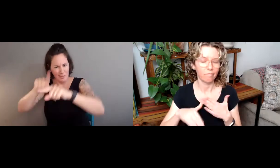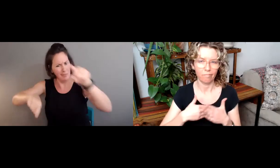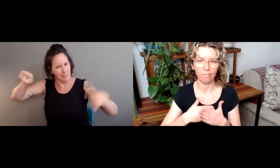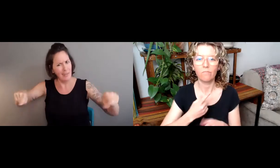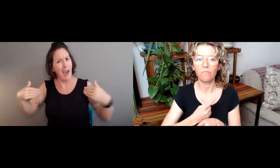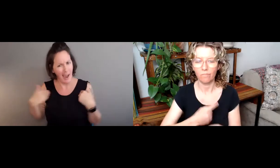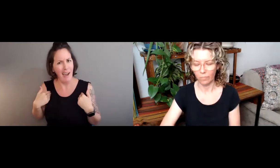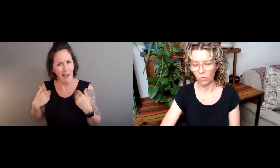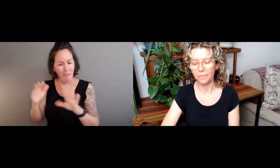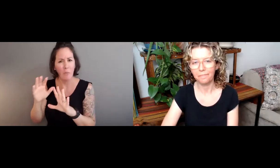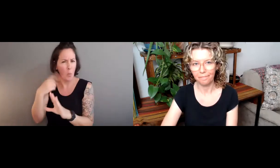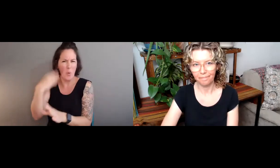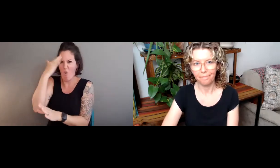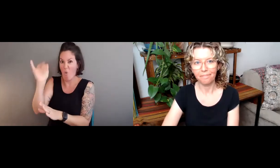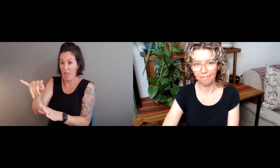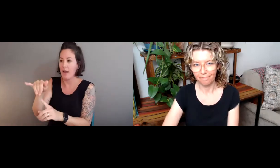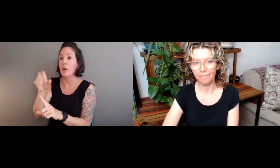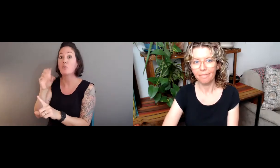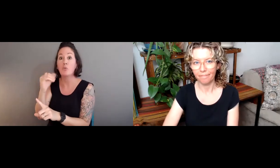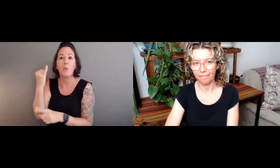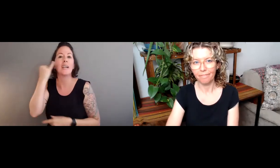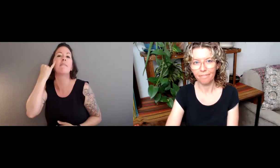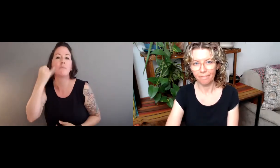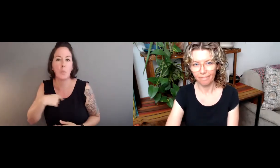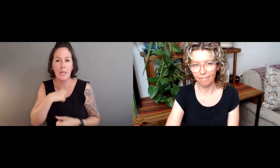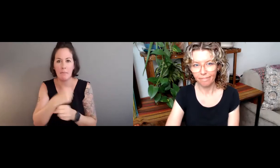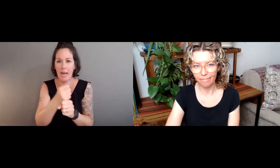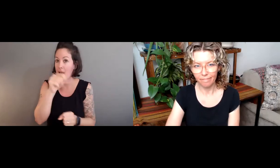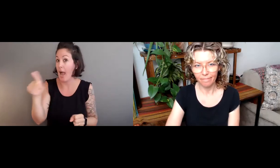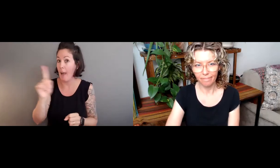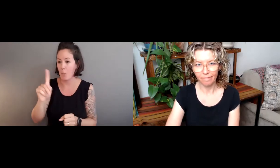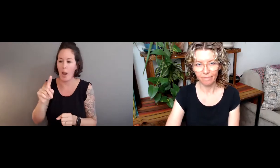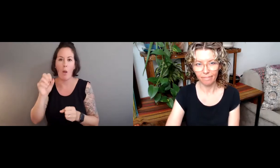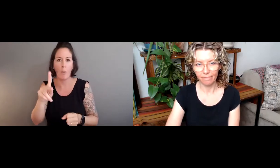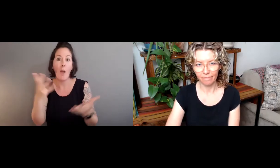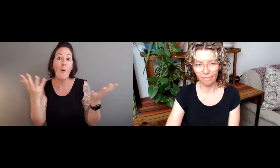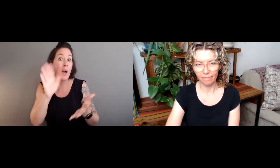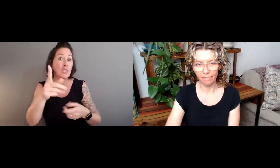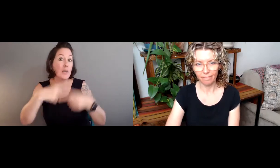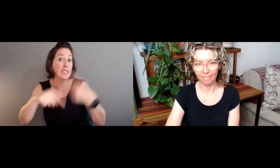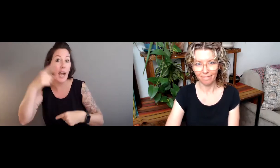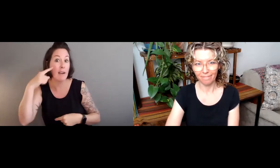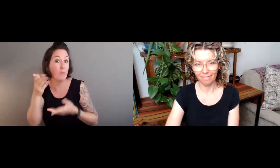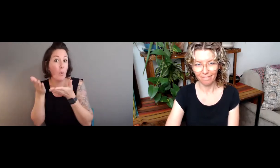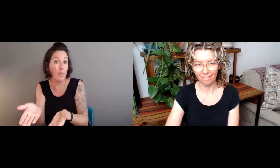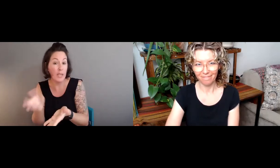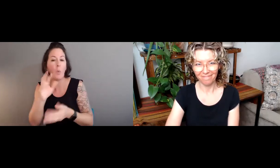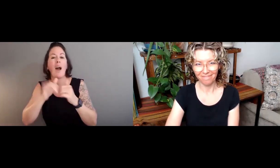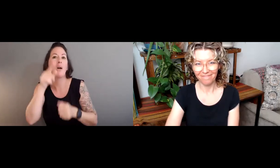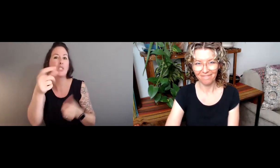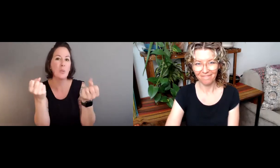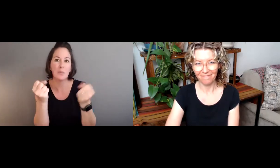But one person isn't representative of the entire community's use of that language. So if we made an app